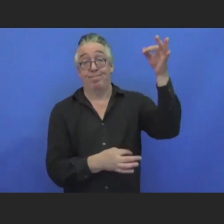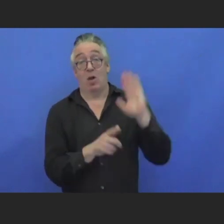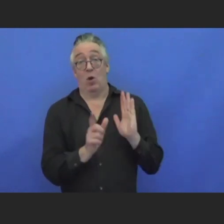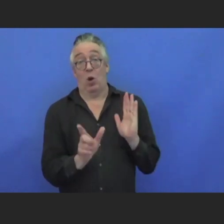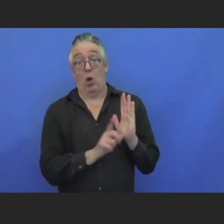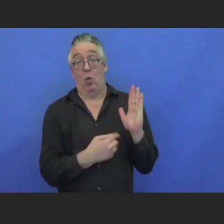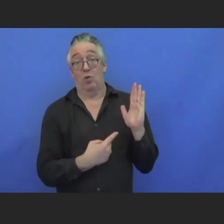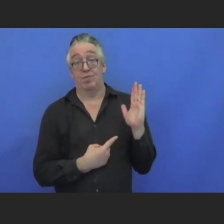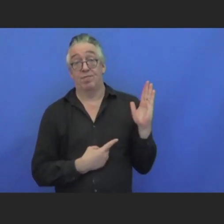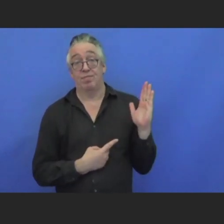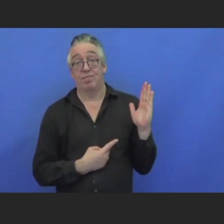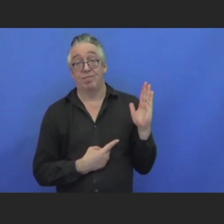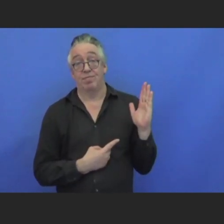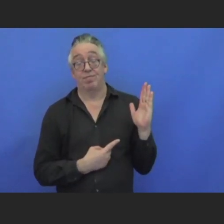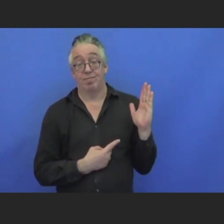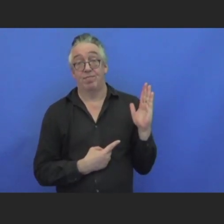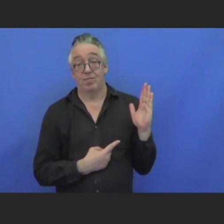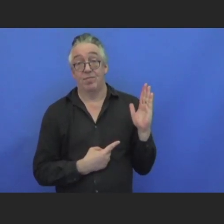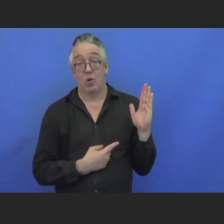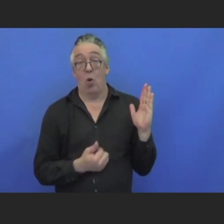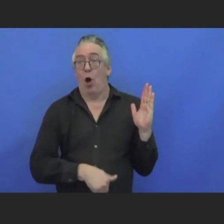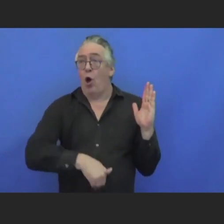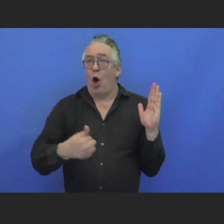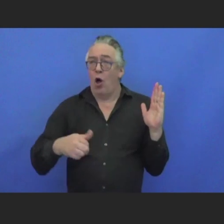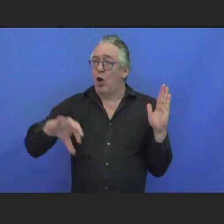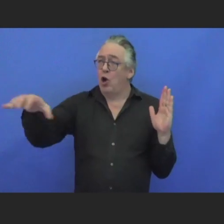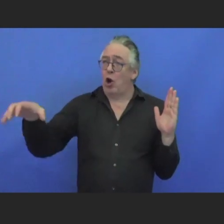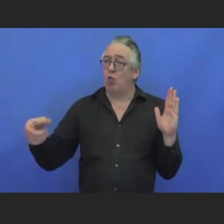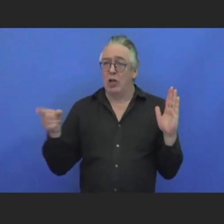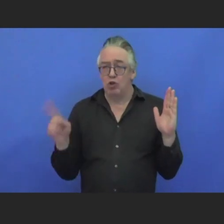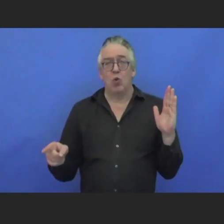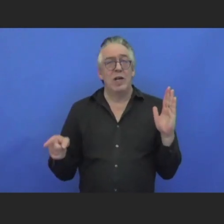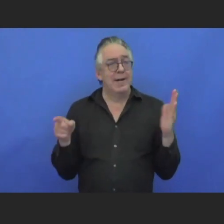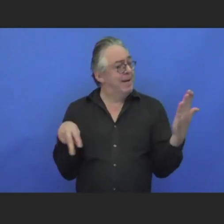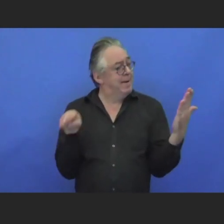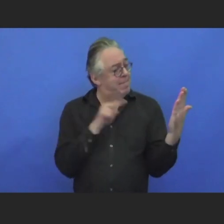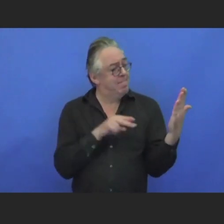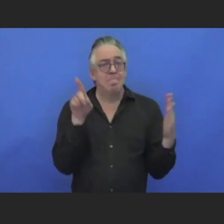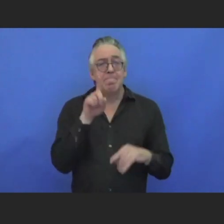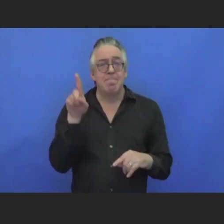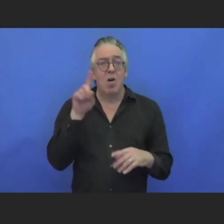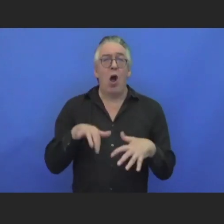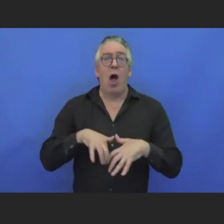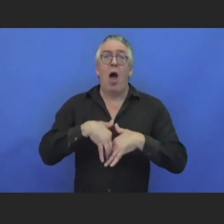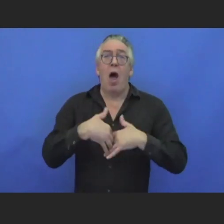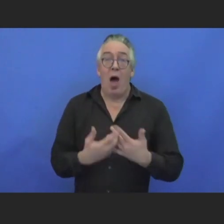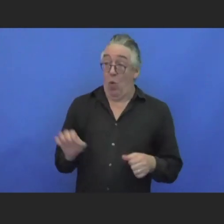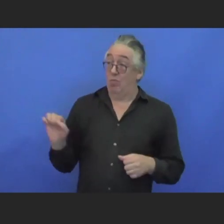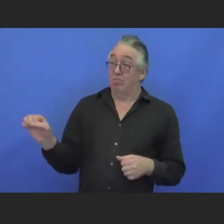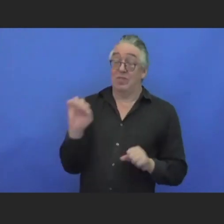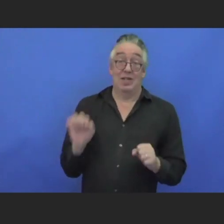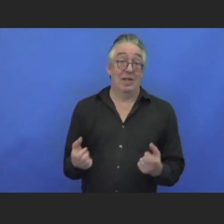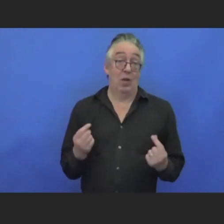something that other states have to look into, of how do we do this? And if any other